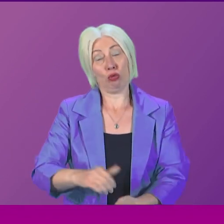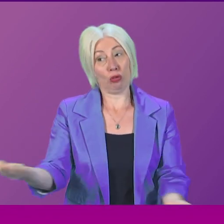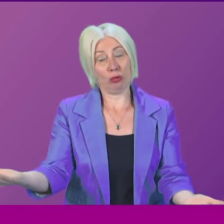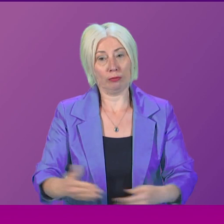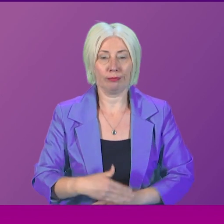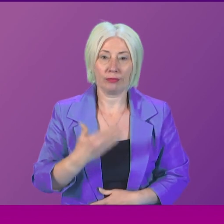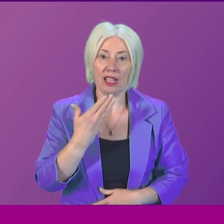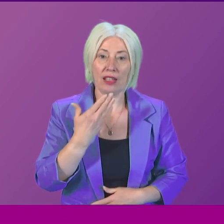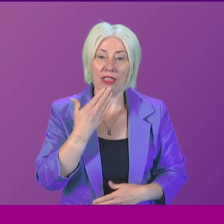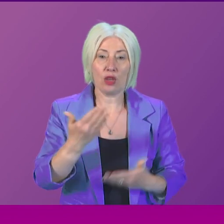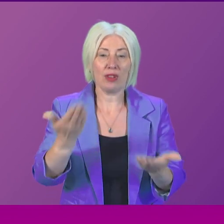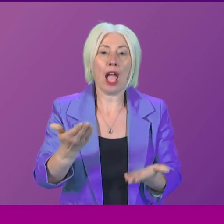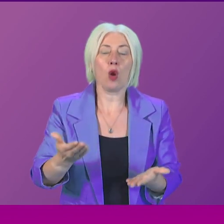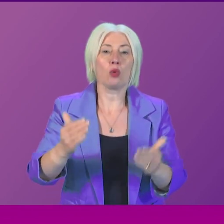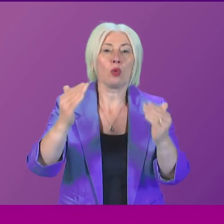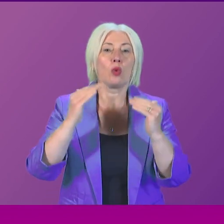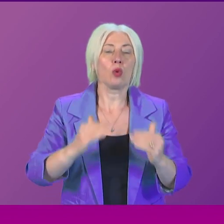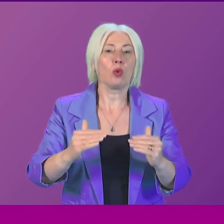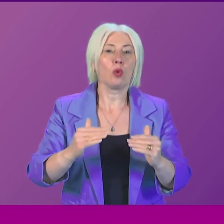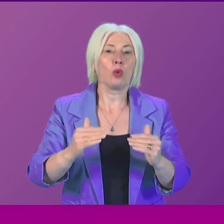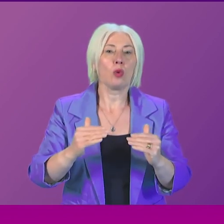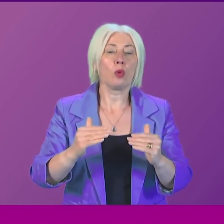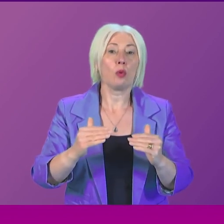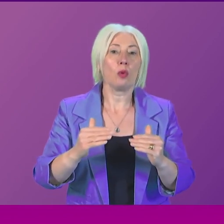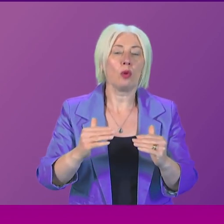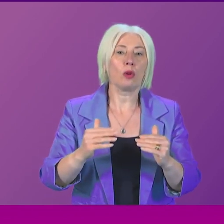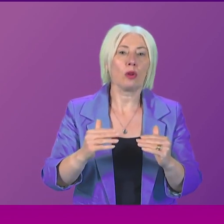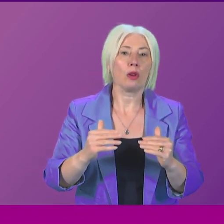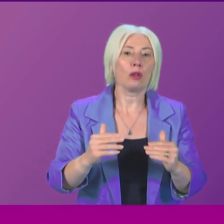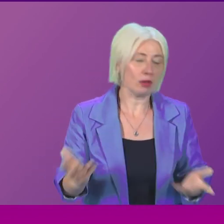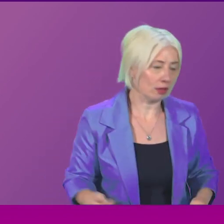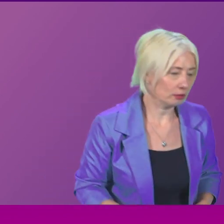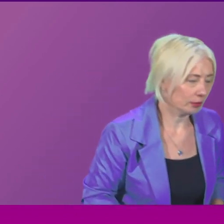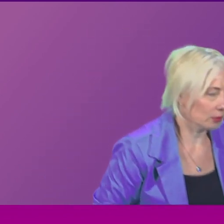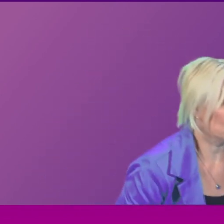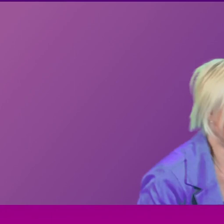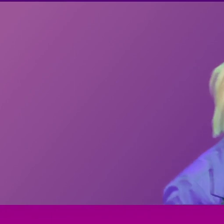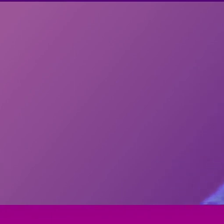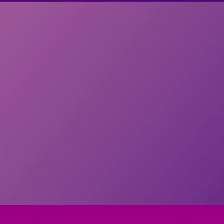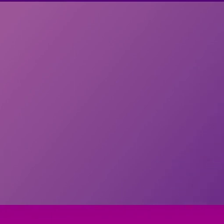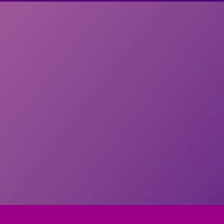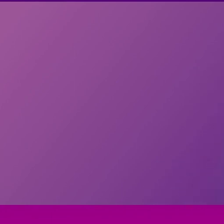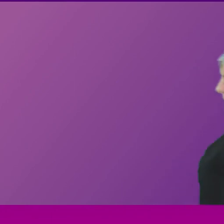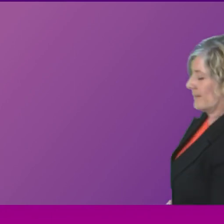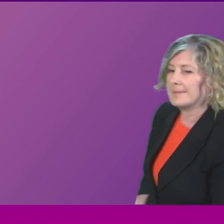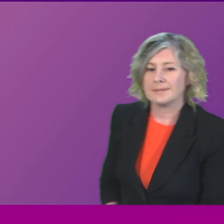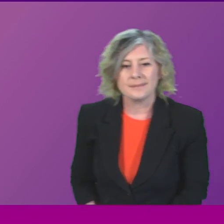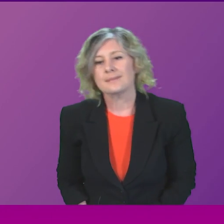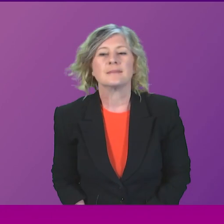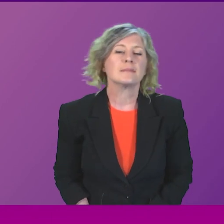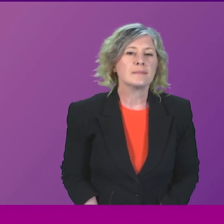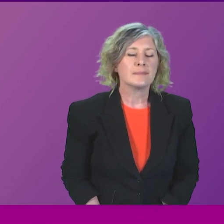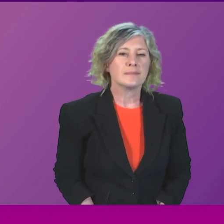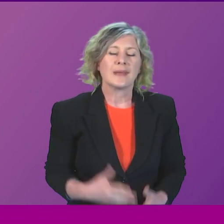Thank you. I'm moving to – actually, I'm going to take Brian Whittle out of that for a brief supplementary, and